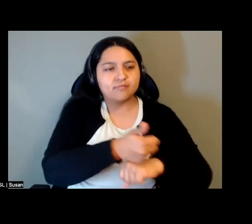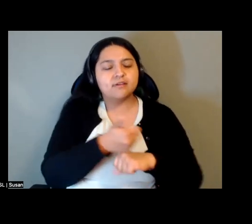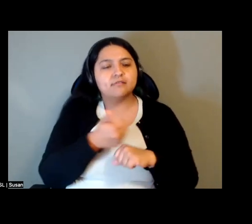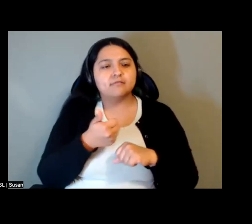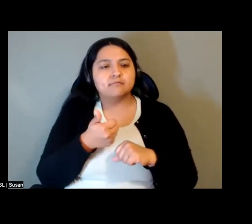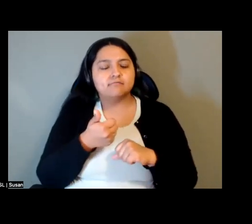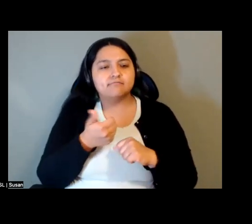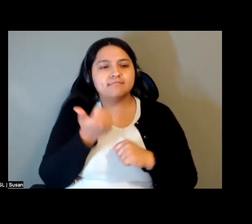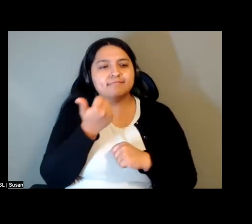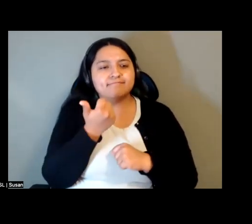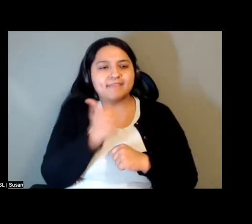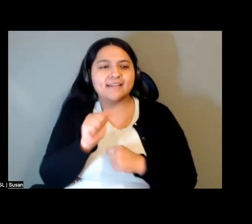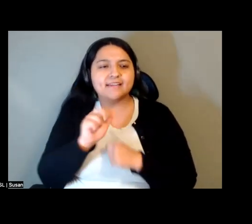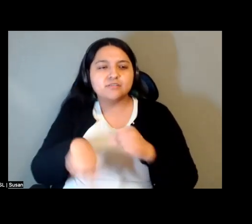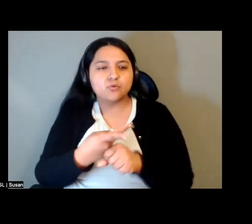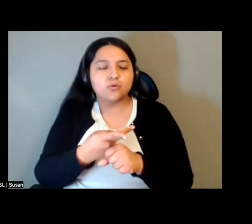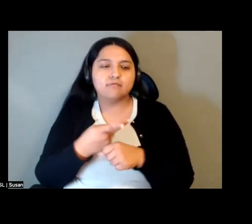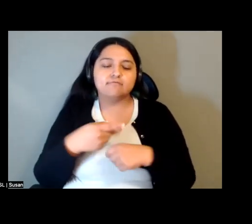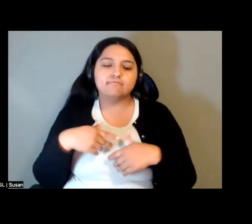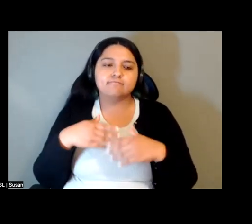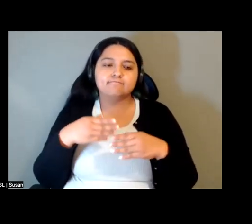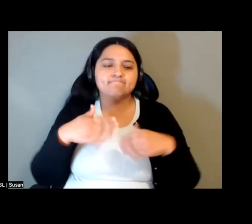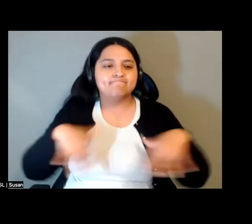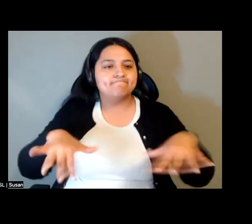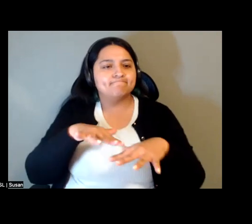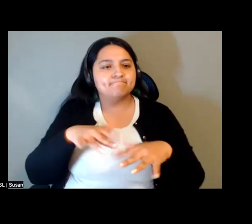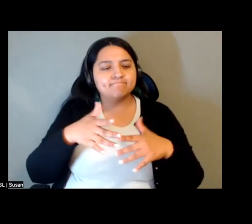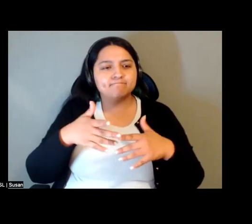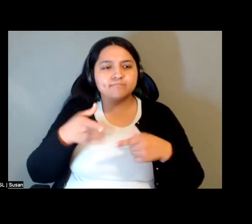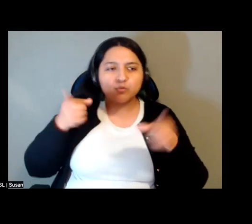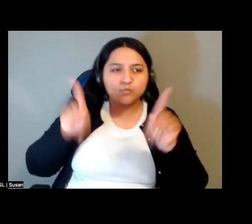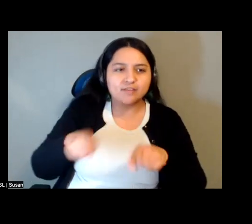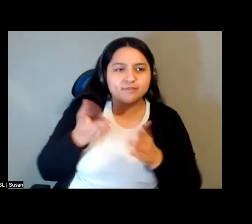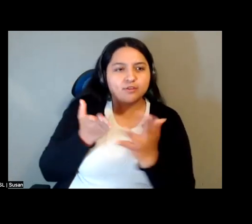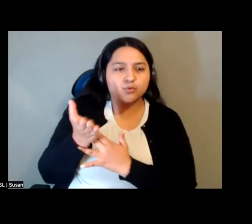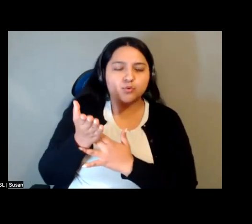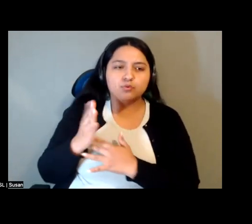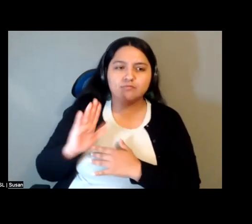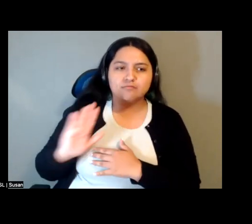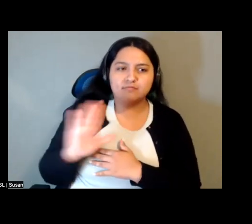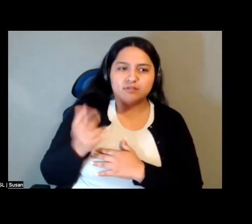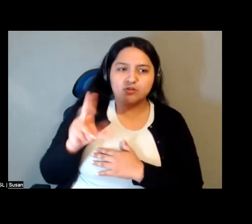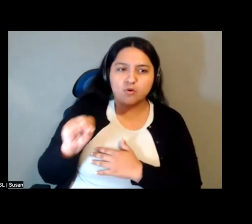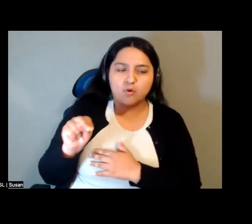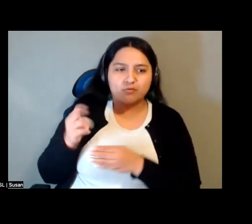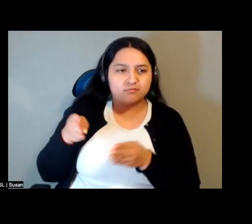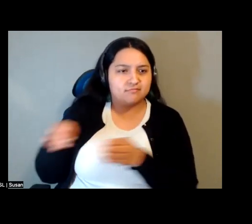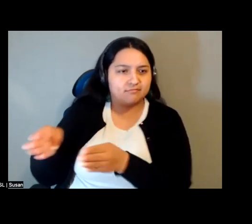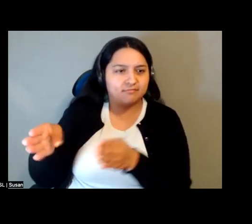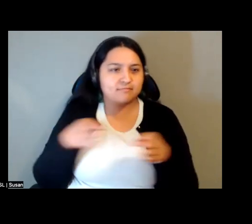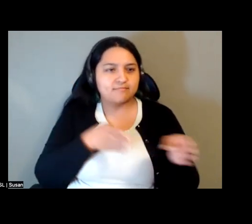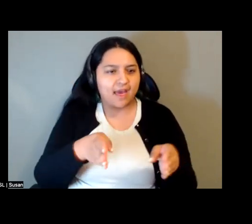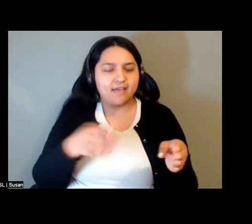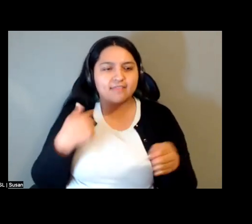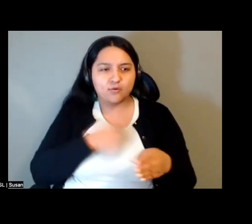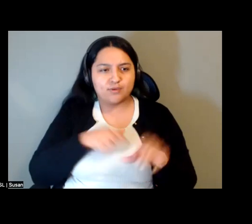changing spatial arrangements generated through specific practices of navigation that provide some stability